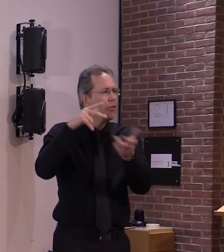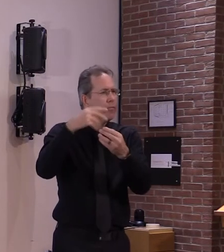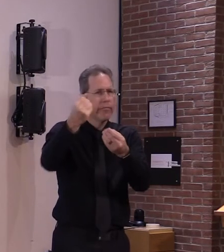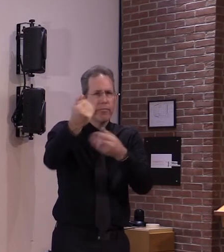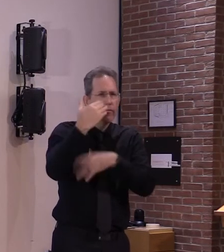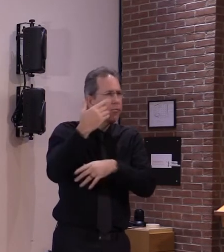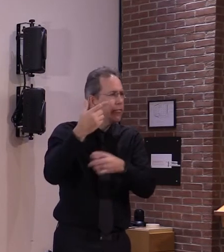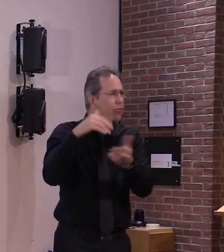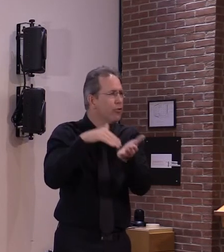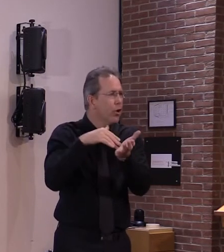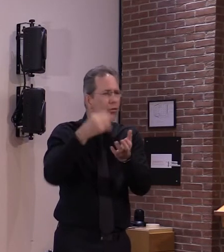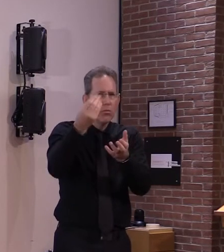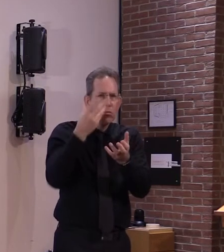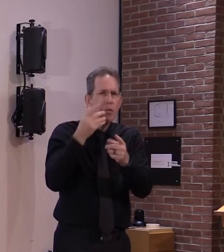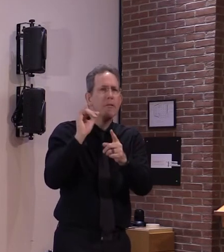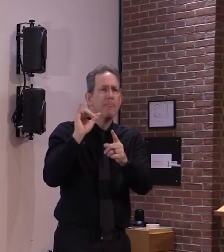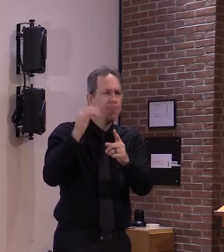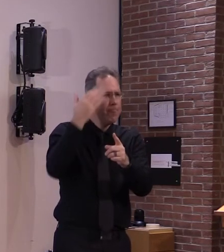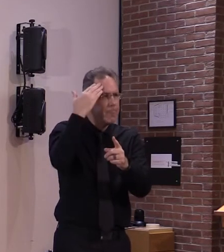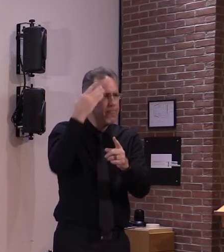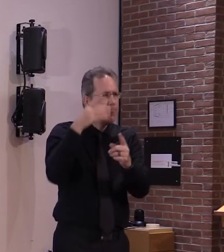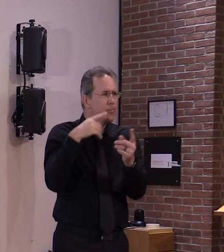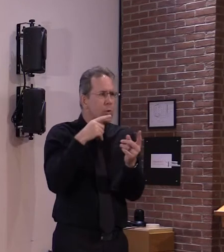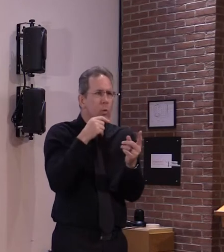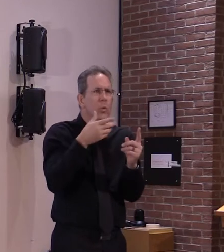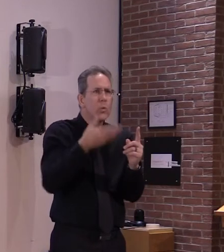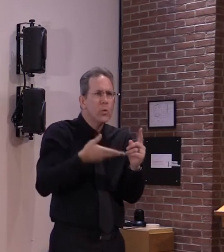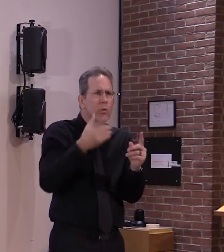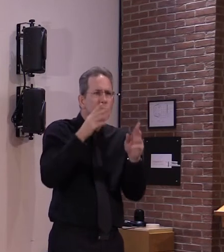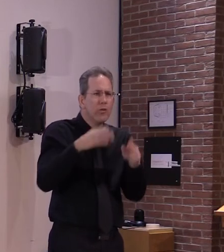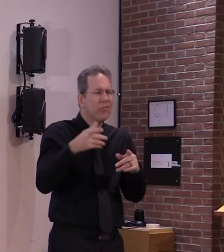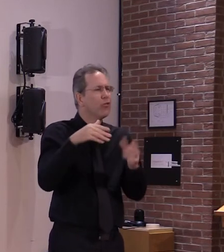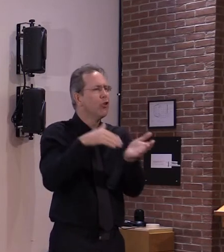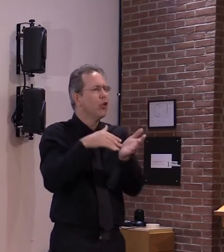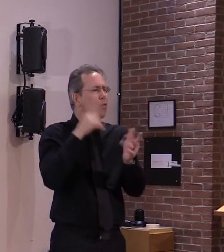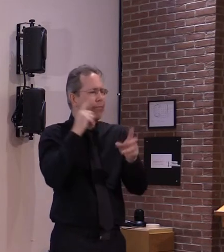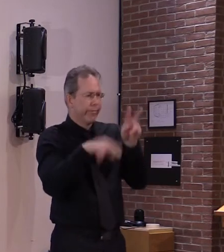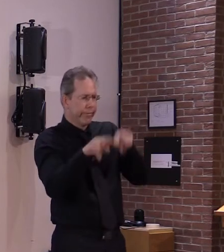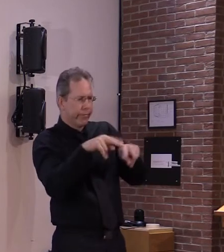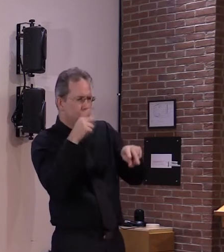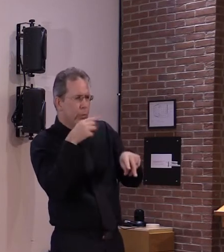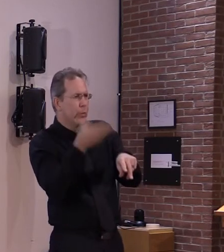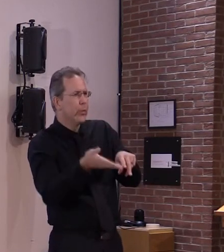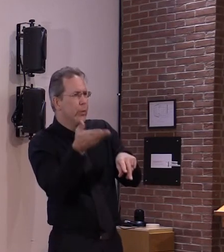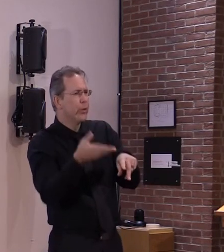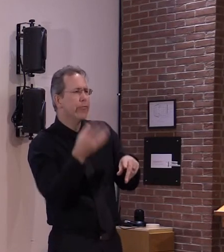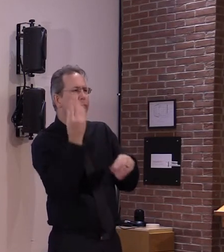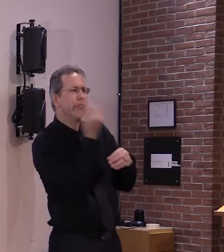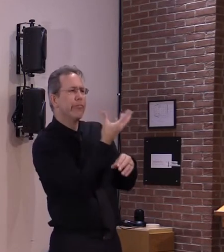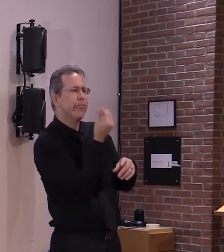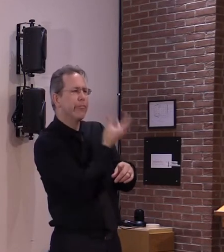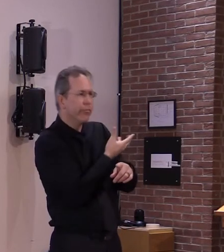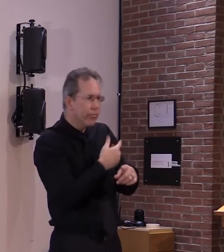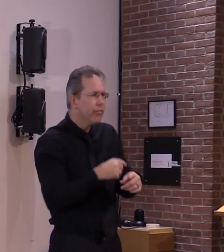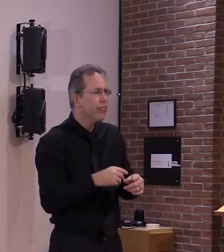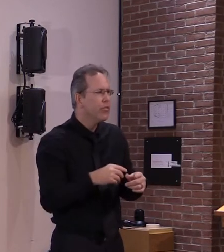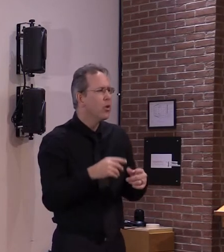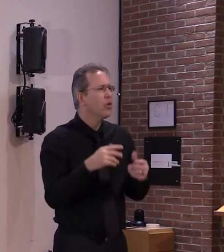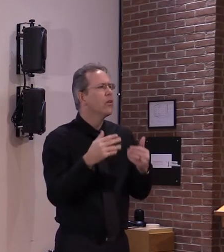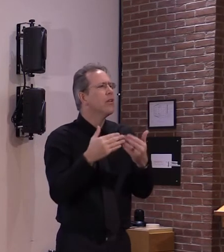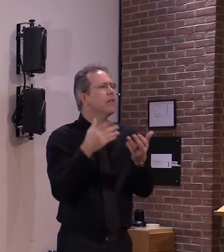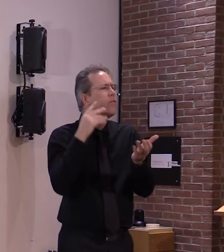so i don't think it will be a huge challenge for them to be identifiable and again